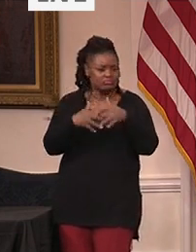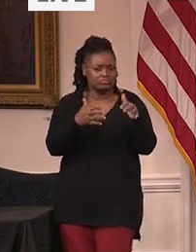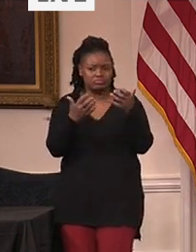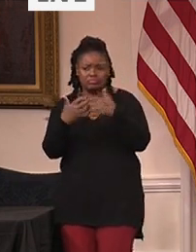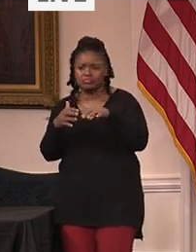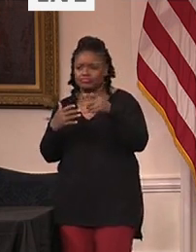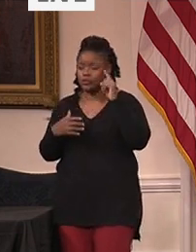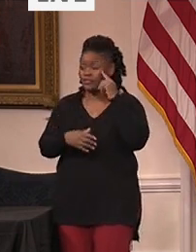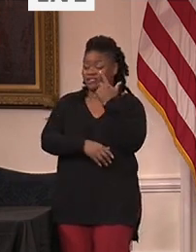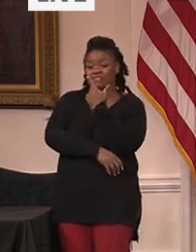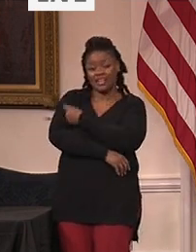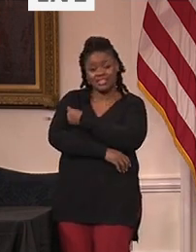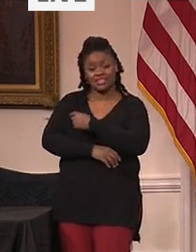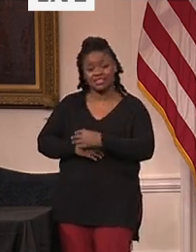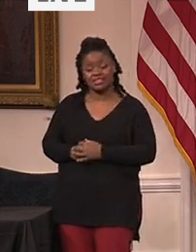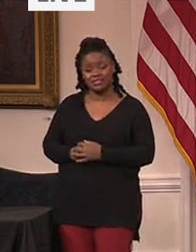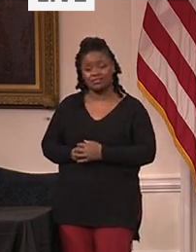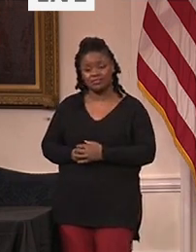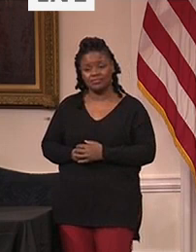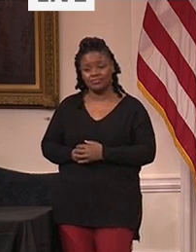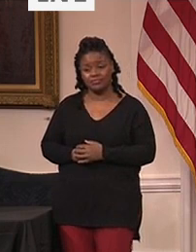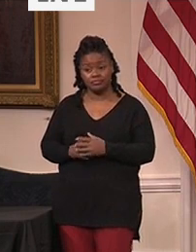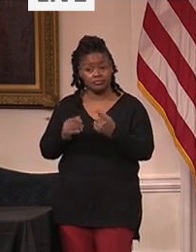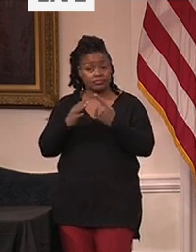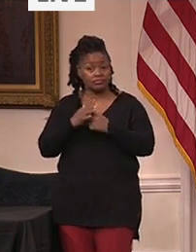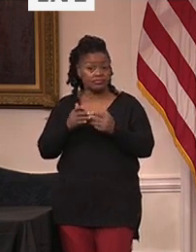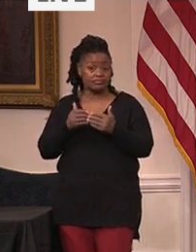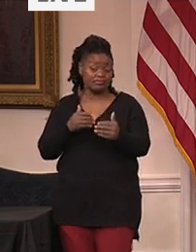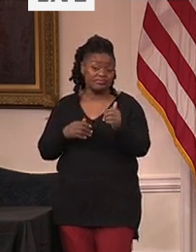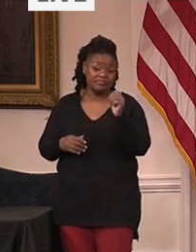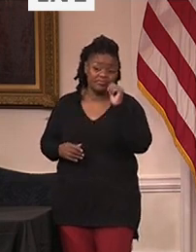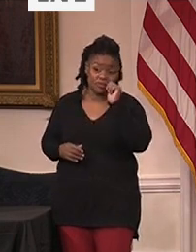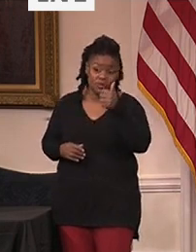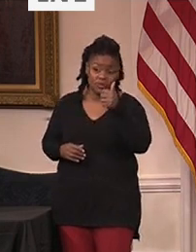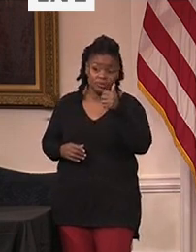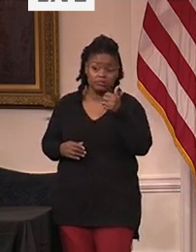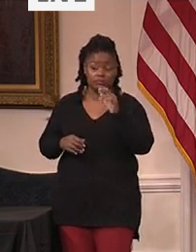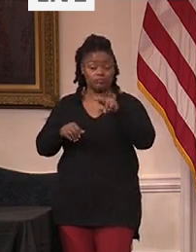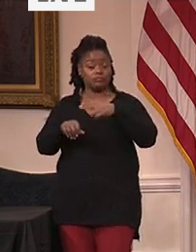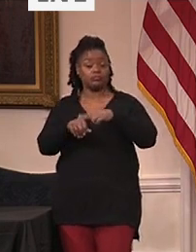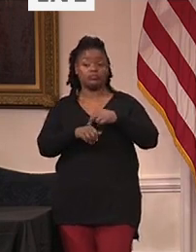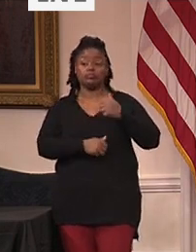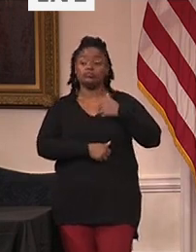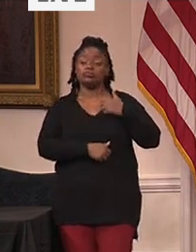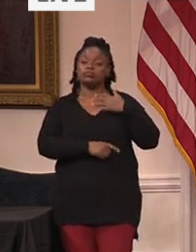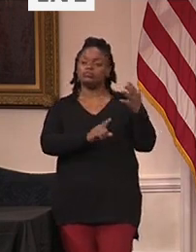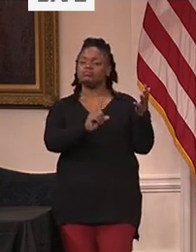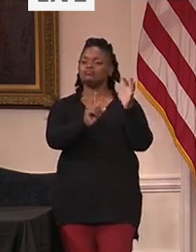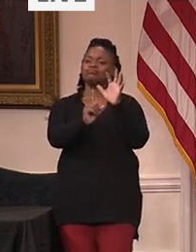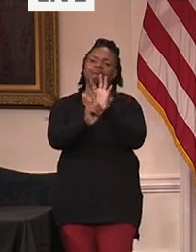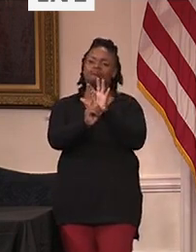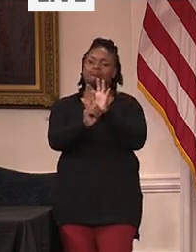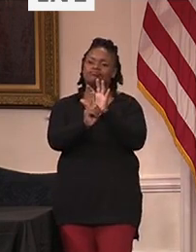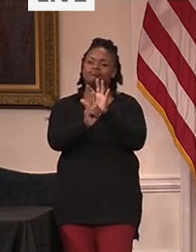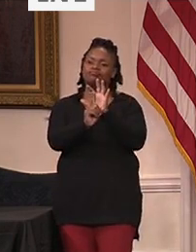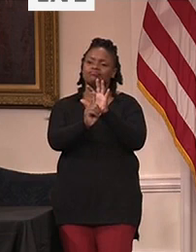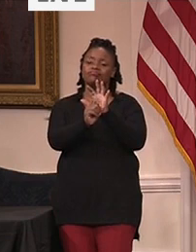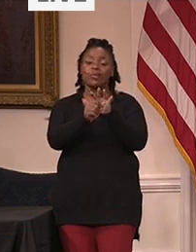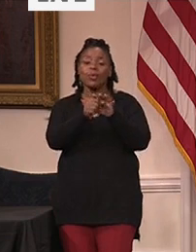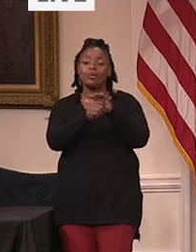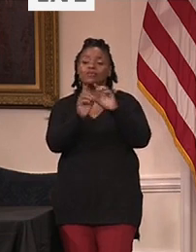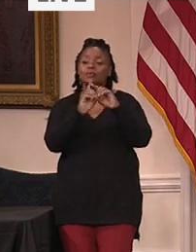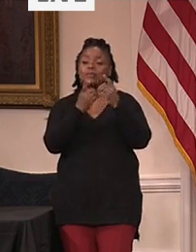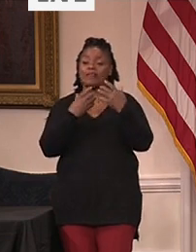As the governor mentioned, starting tomorrow, we will provide direct support to county health departments with mobile vaccination